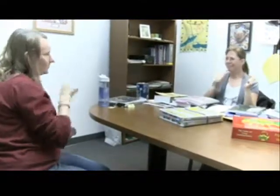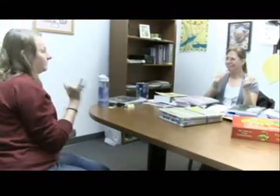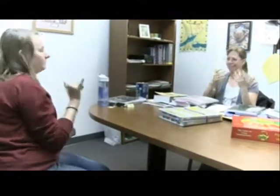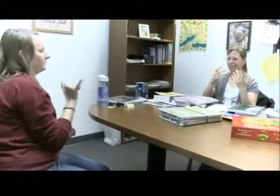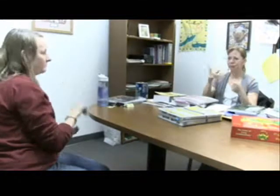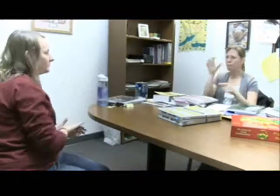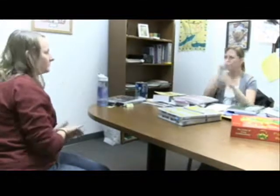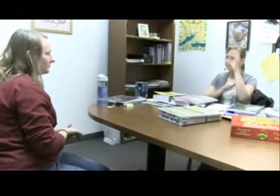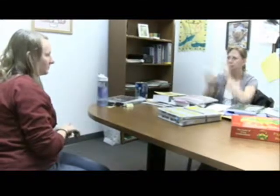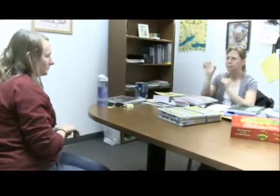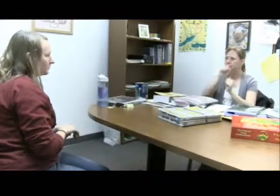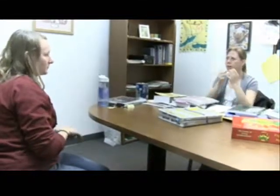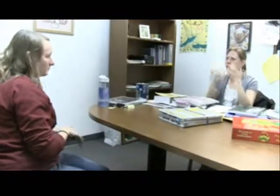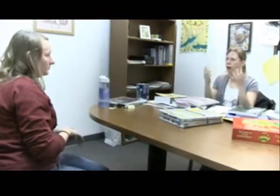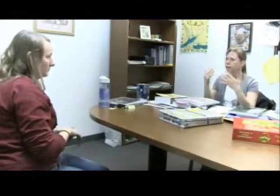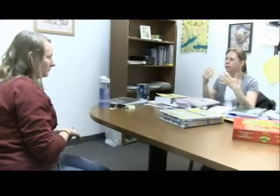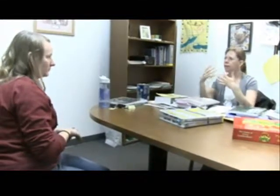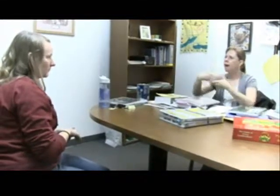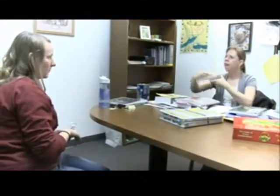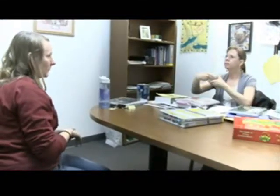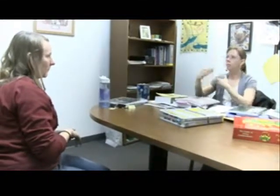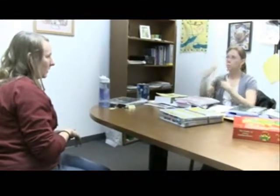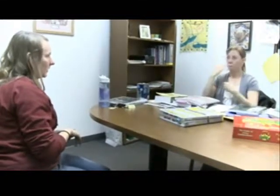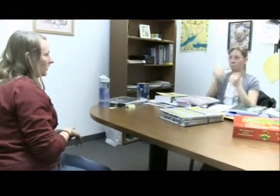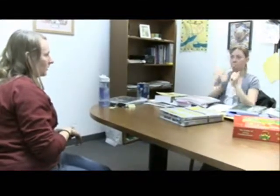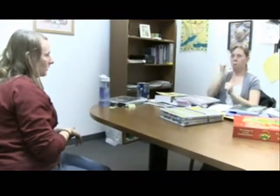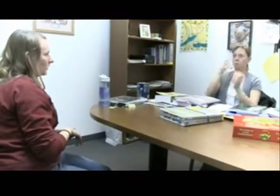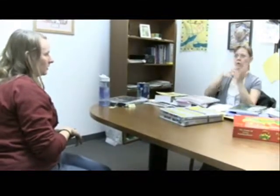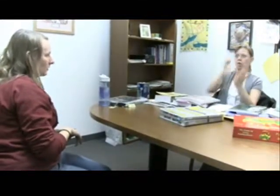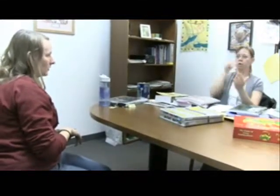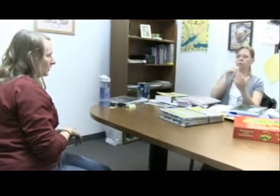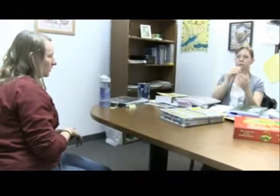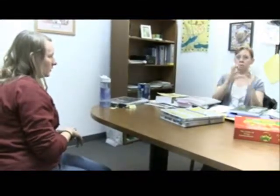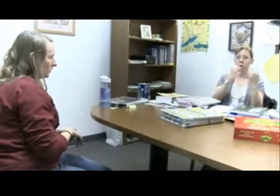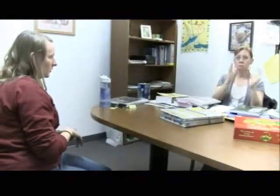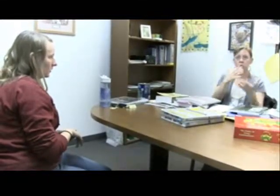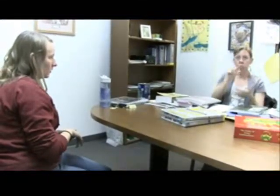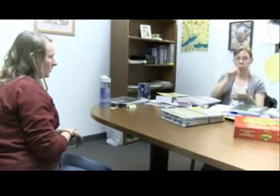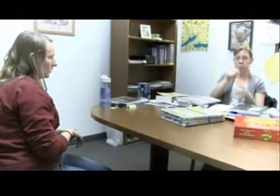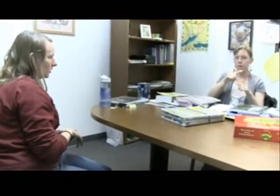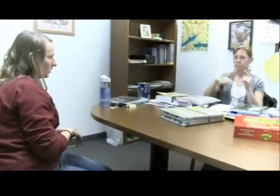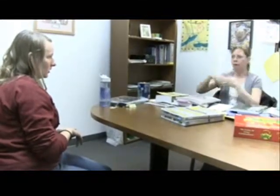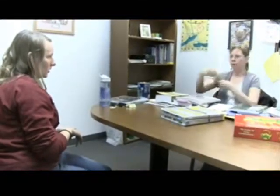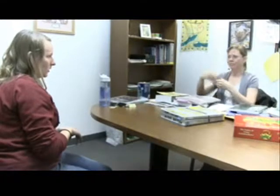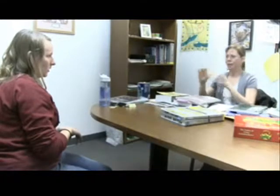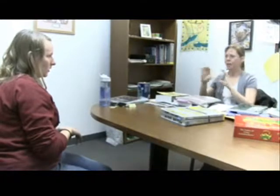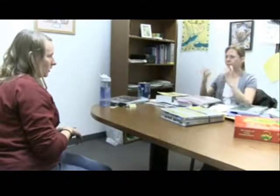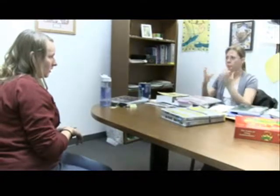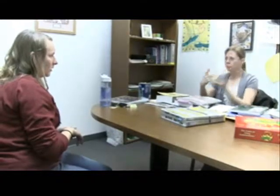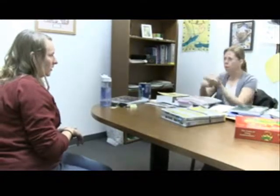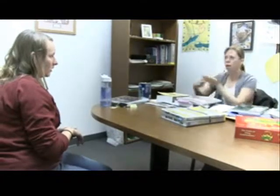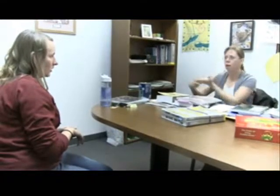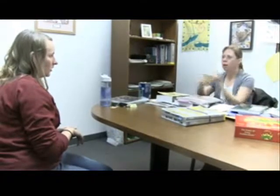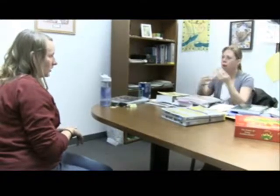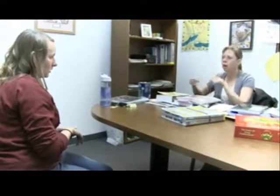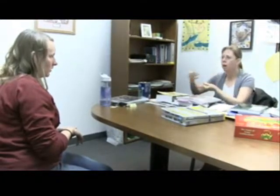between the teacher and the deaf student. When the time to do group work comes around, the student has missed too much information to be an active contributor.